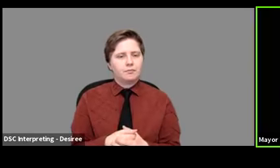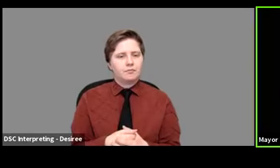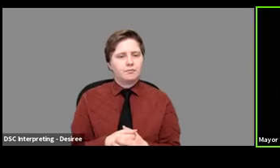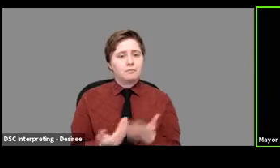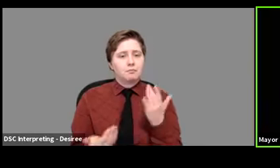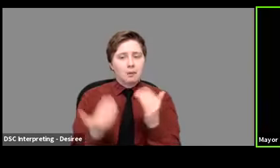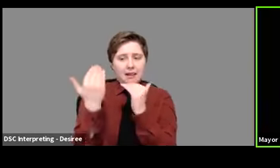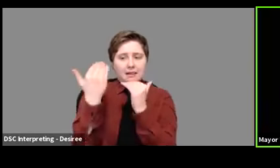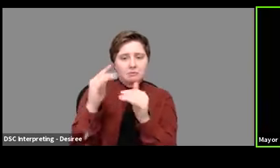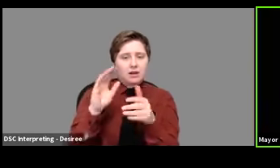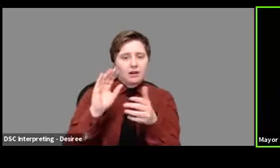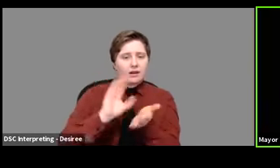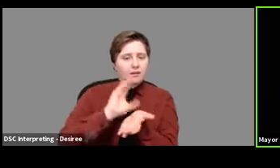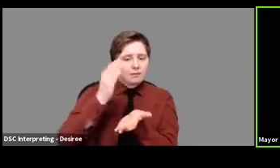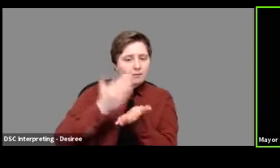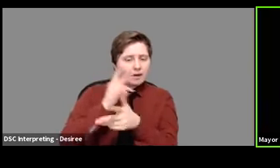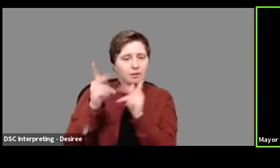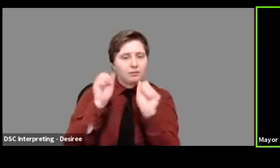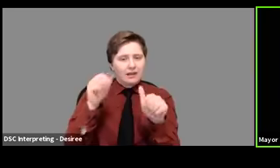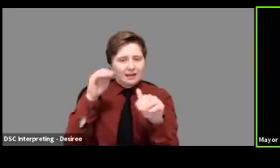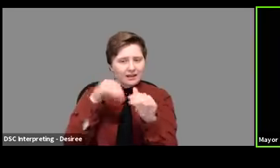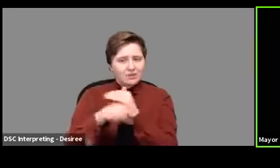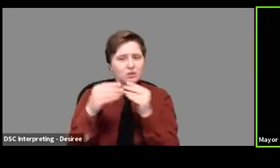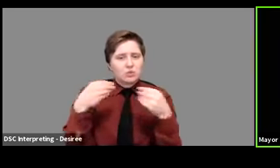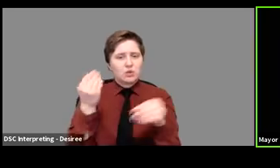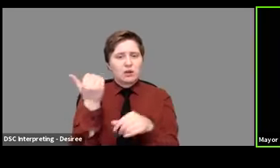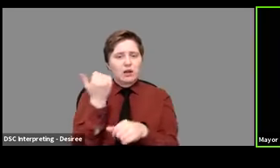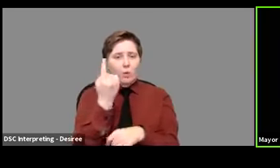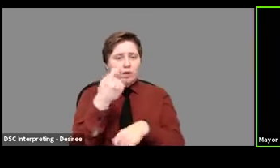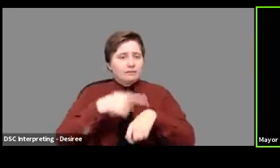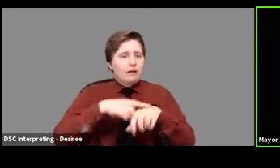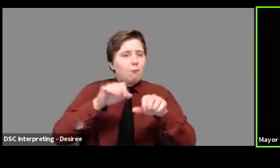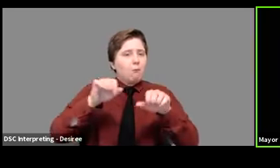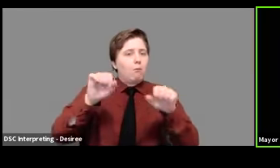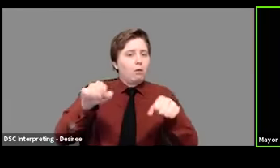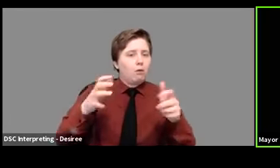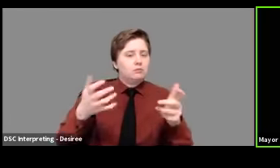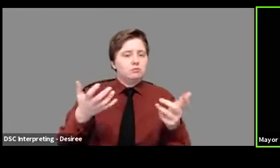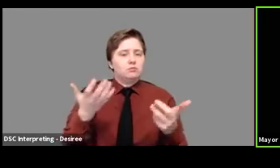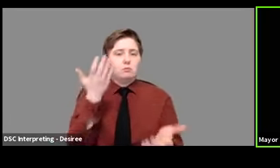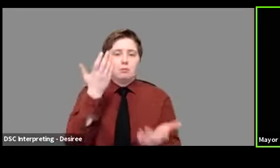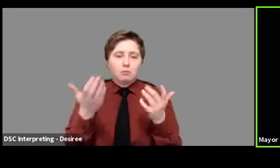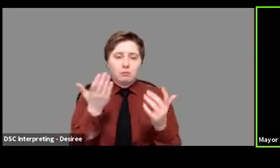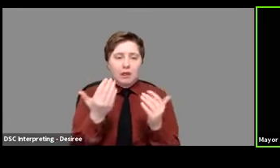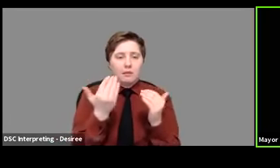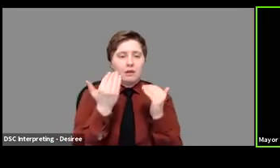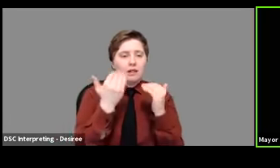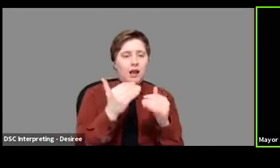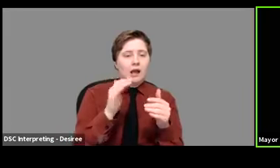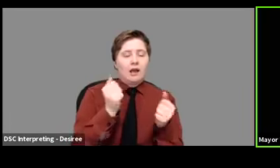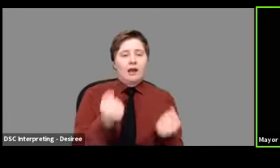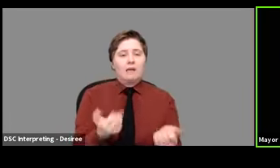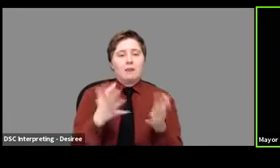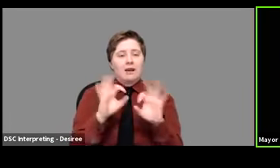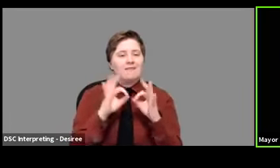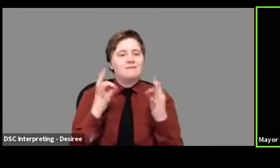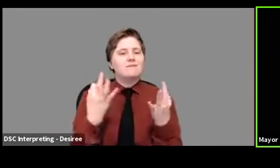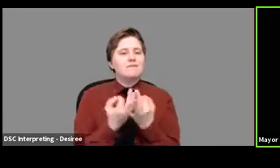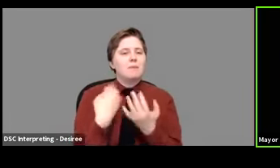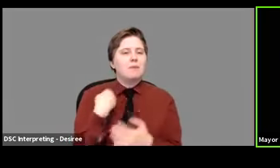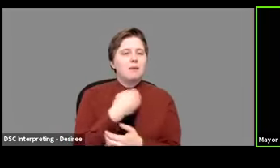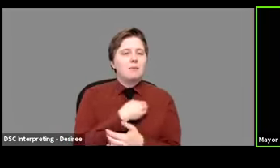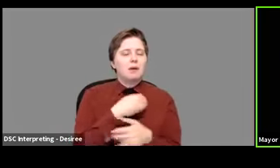on the numbers of people who could be in a store at, at one time, or, uh, perhaps limitations on the number of family members